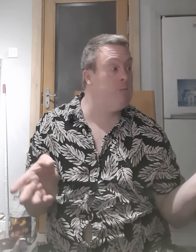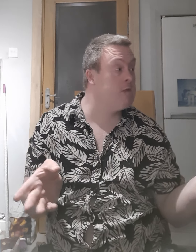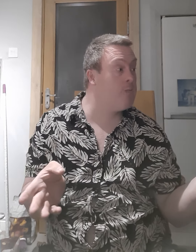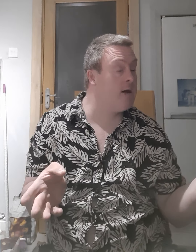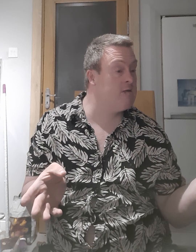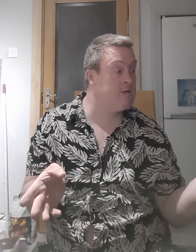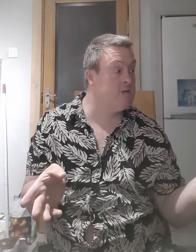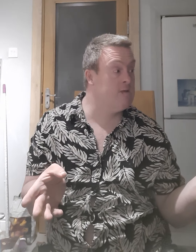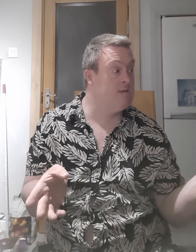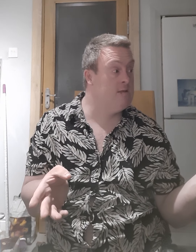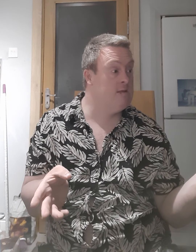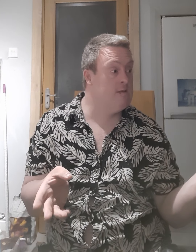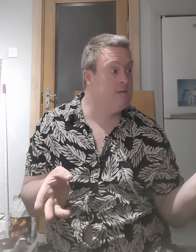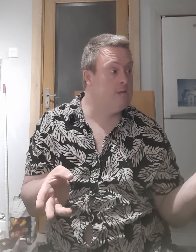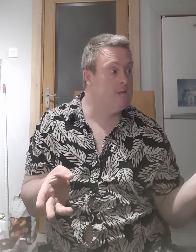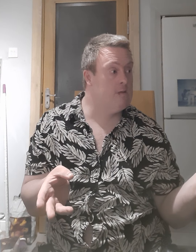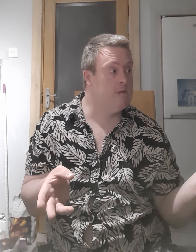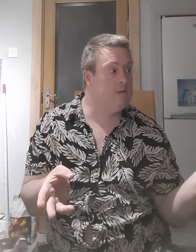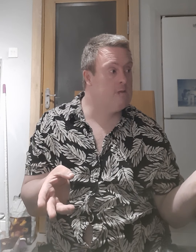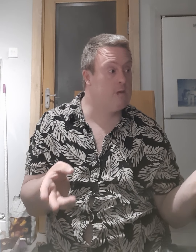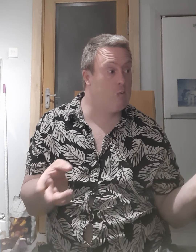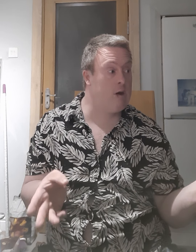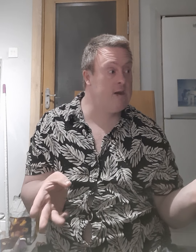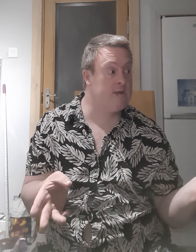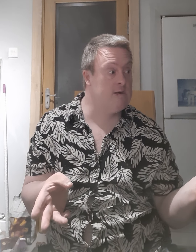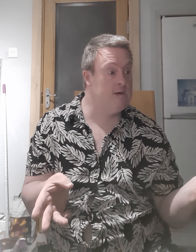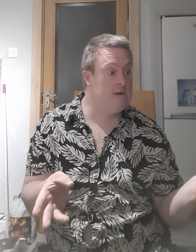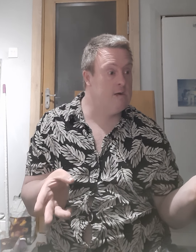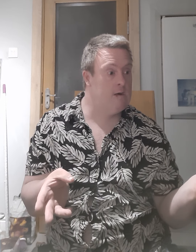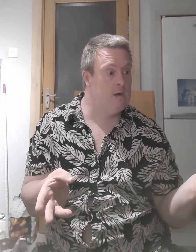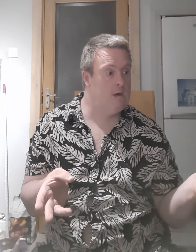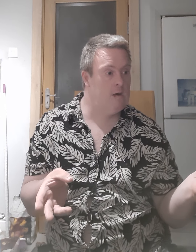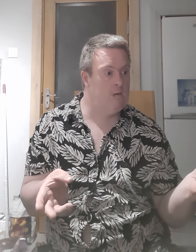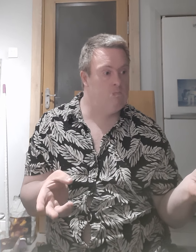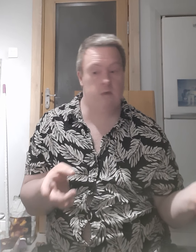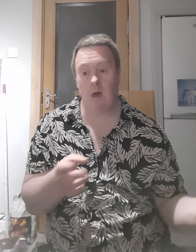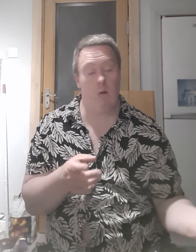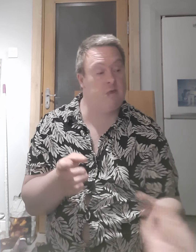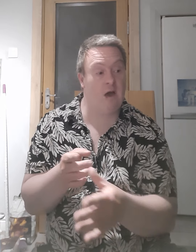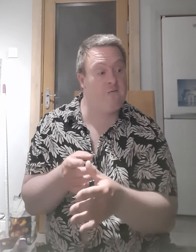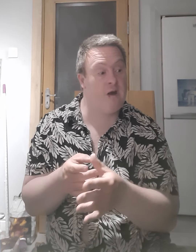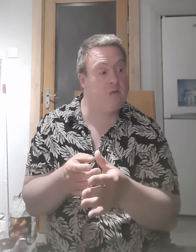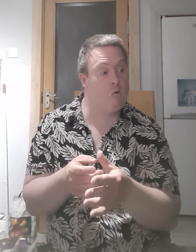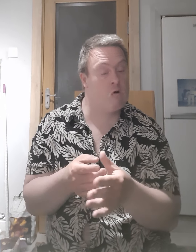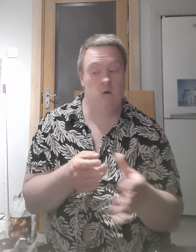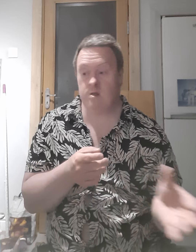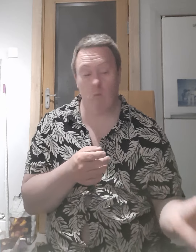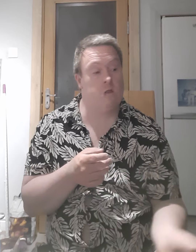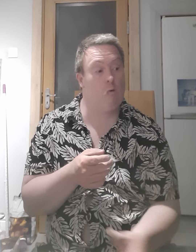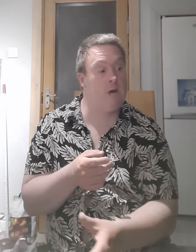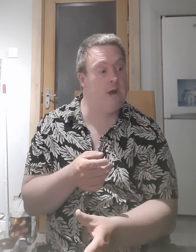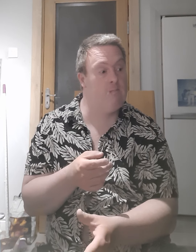give me the bands to play it and don't mind that Facebook it's not what to do with him